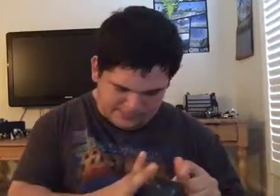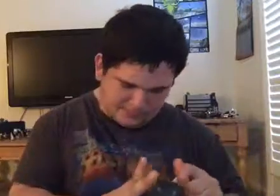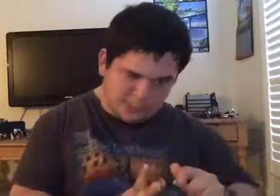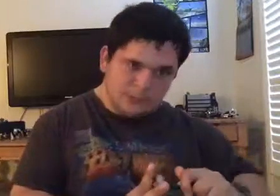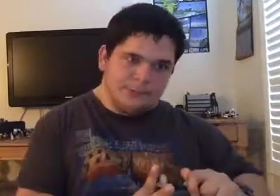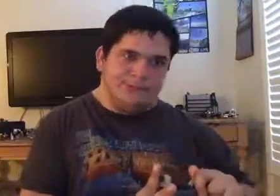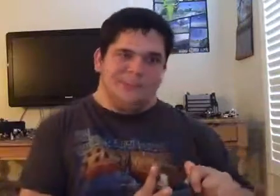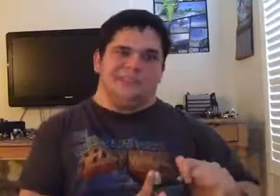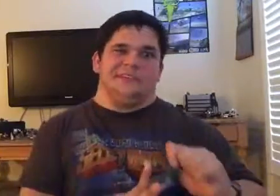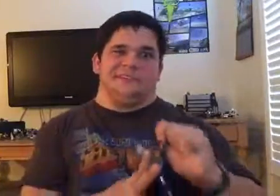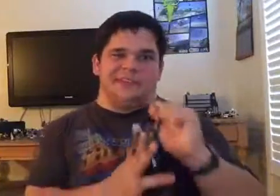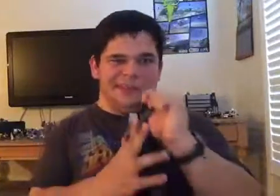What did you do?